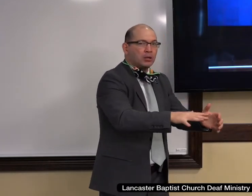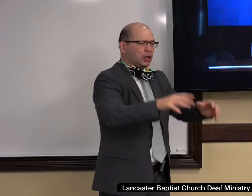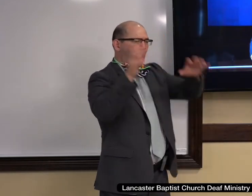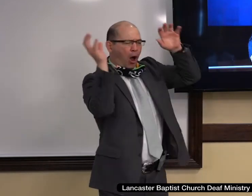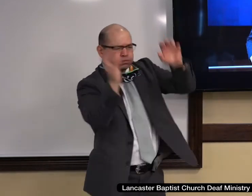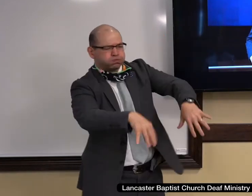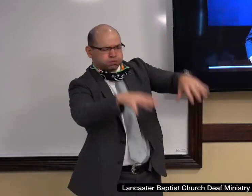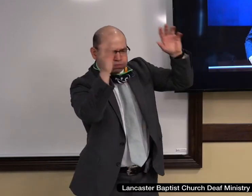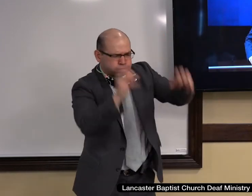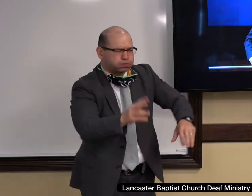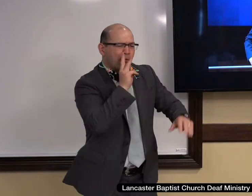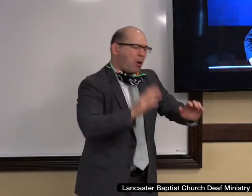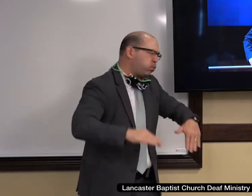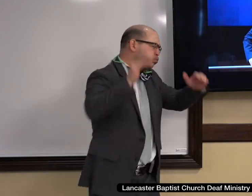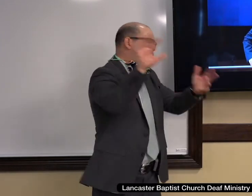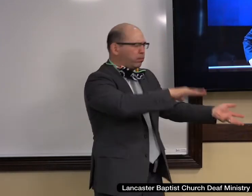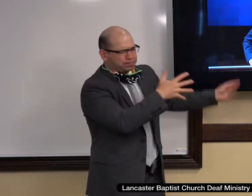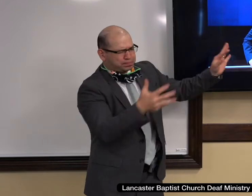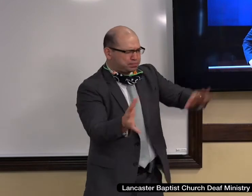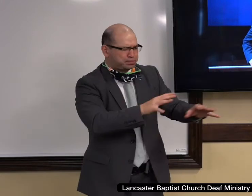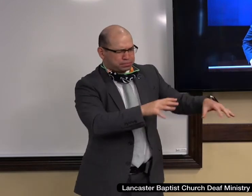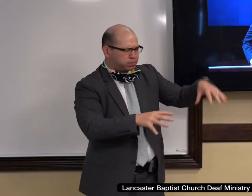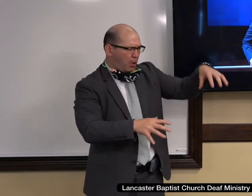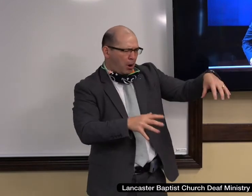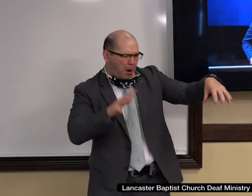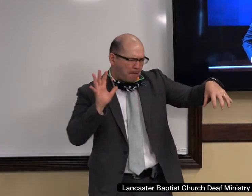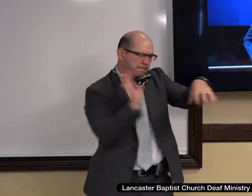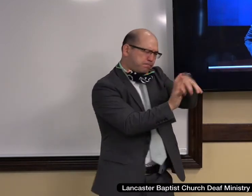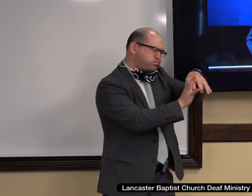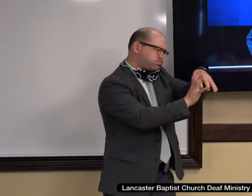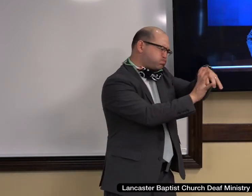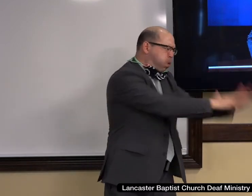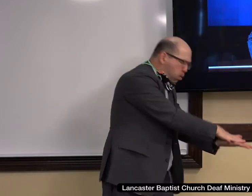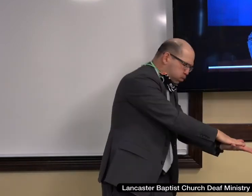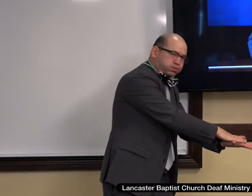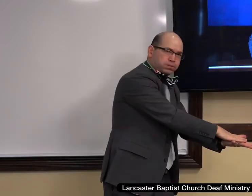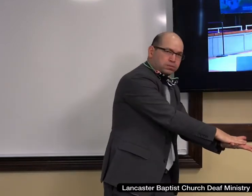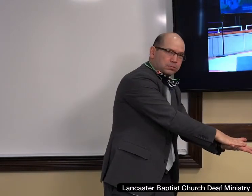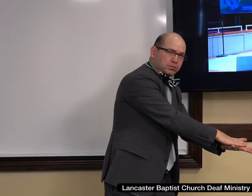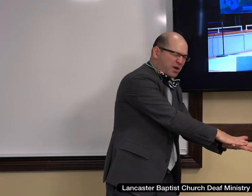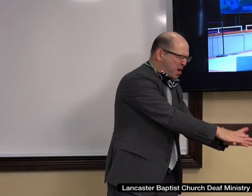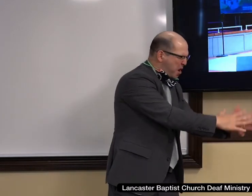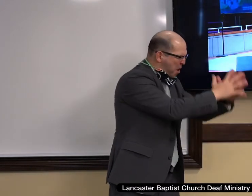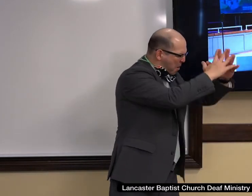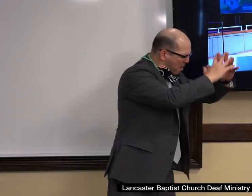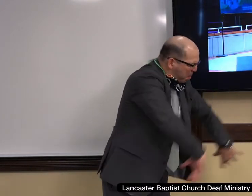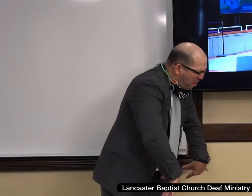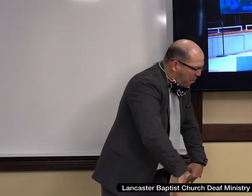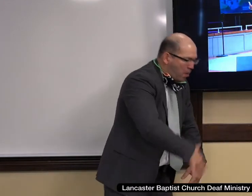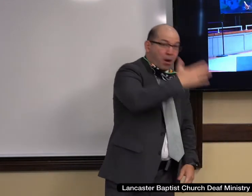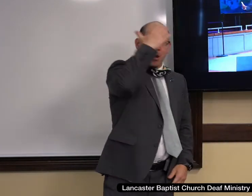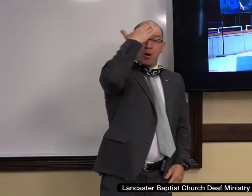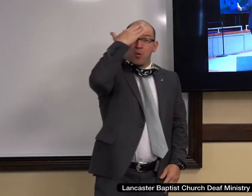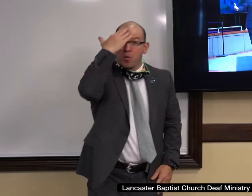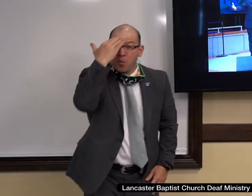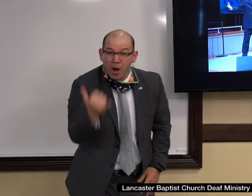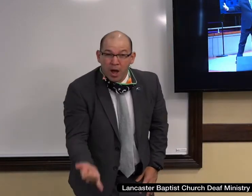floods came, and the winds blew, and beat upon that house, and it fell, and great was the fall of it. You remember the song, don't you?